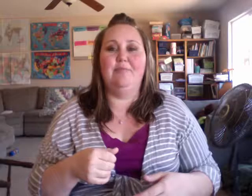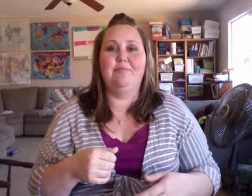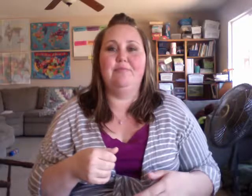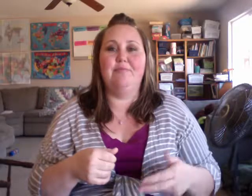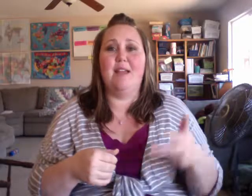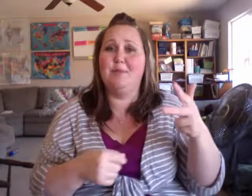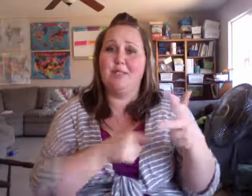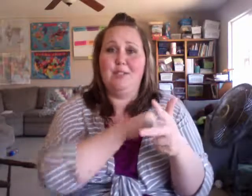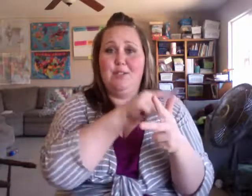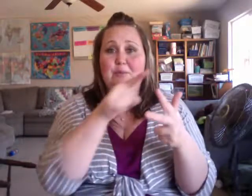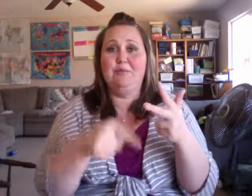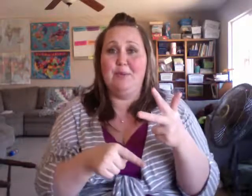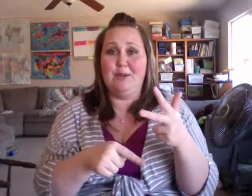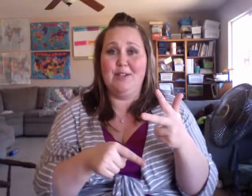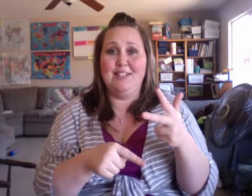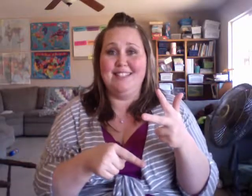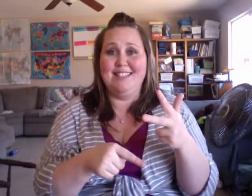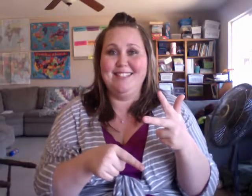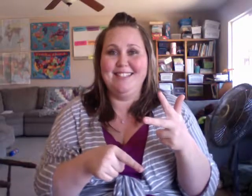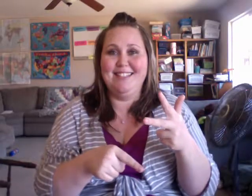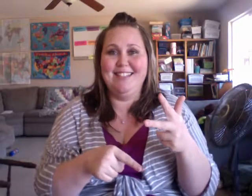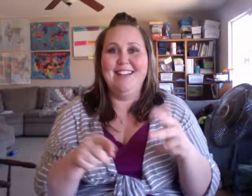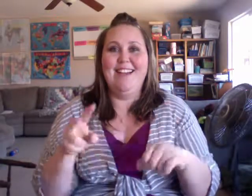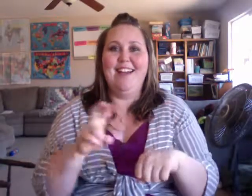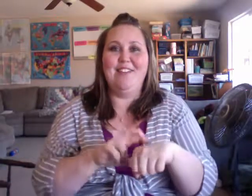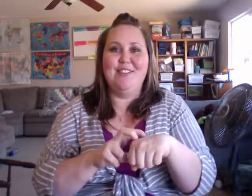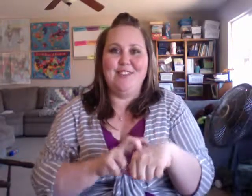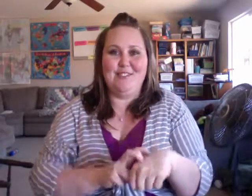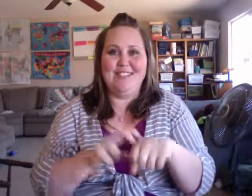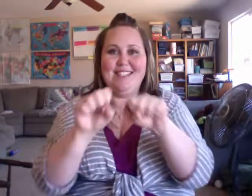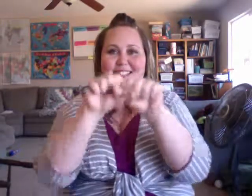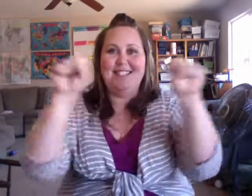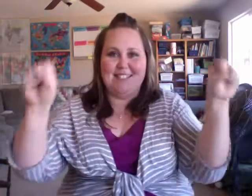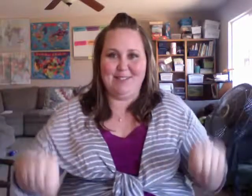I'm just going to do three parts like this. Of the nervous system.